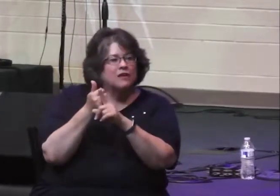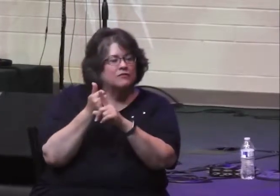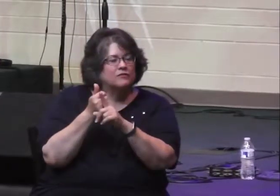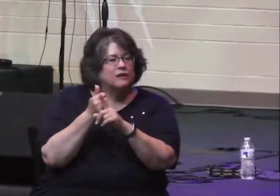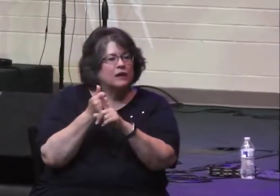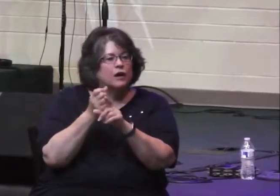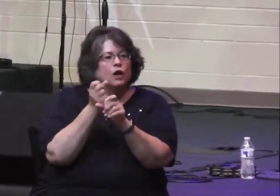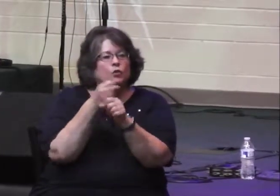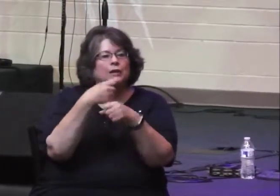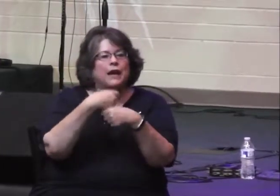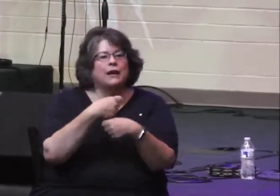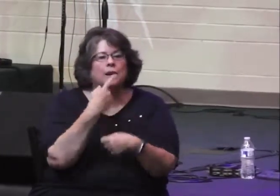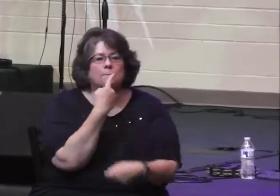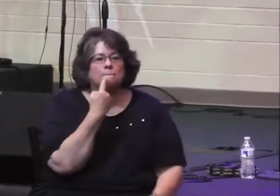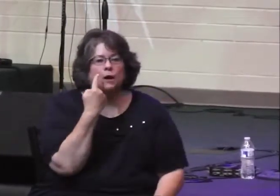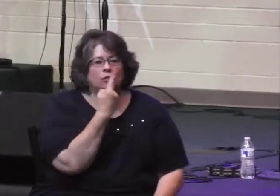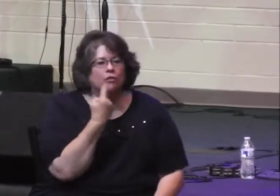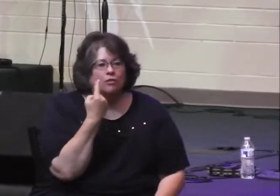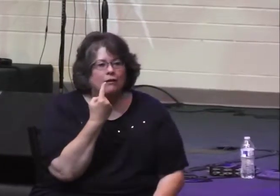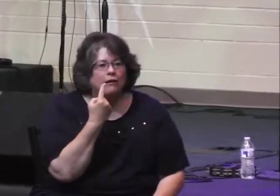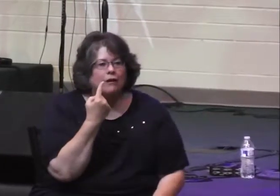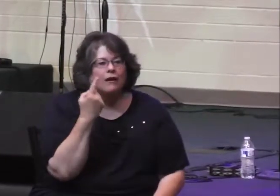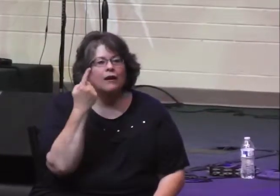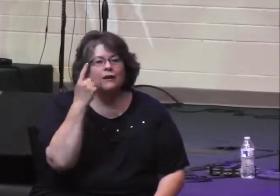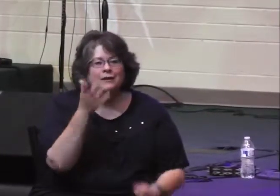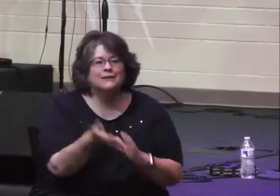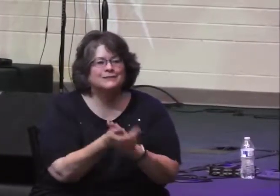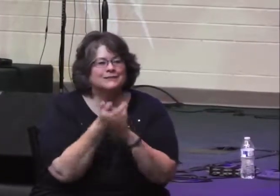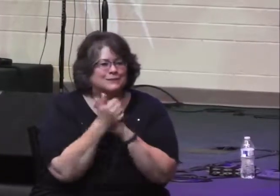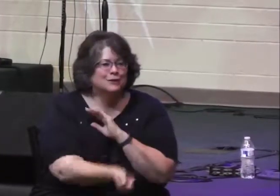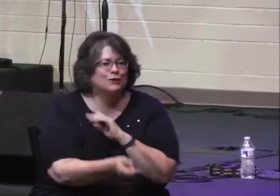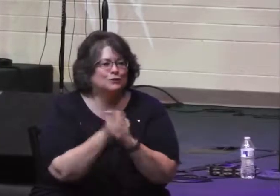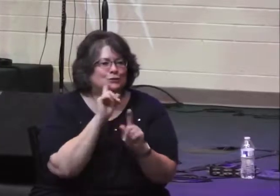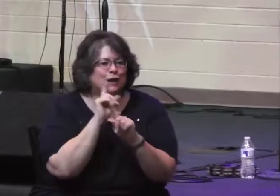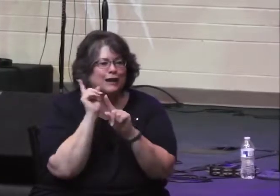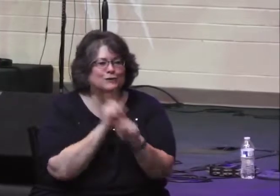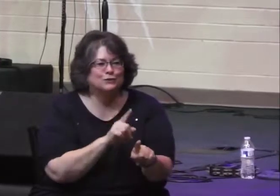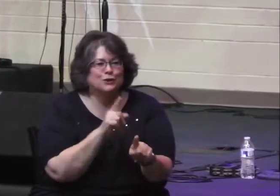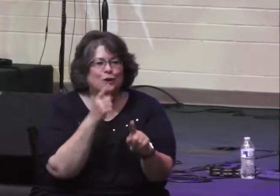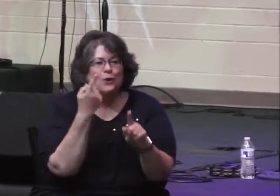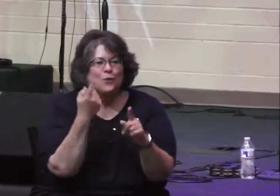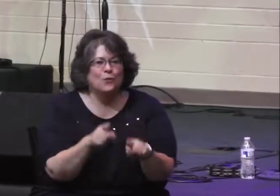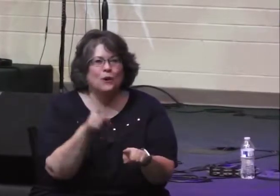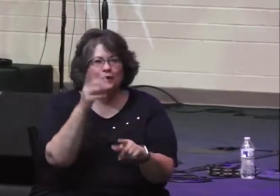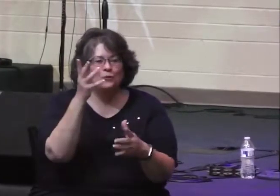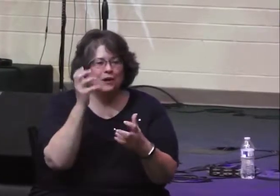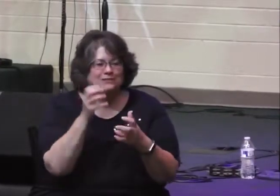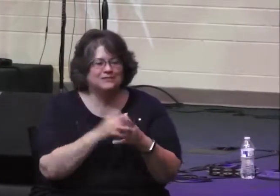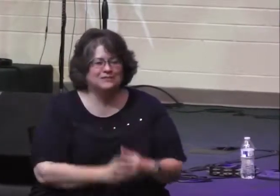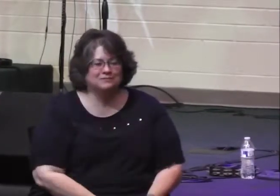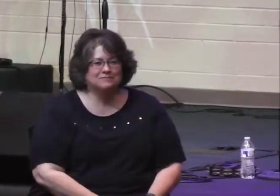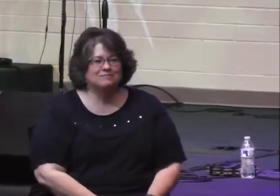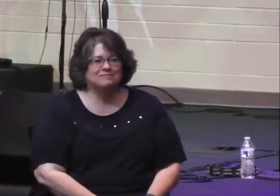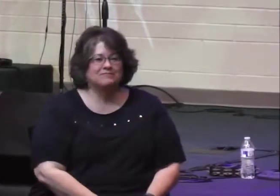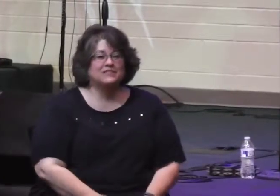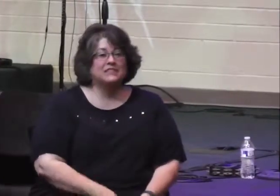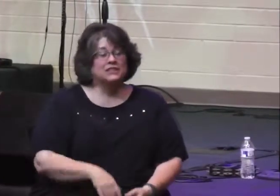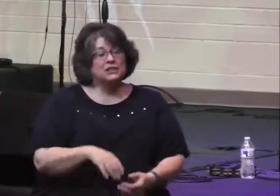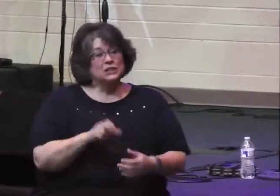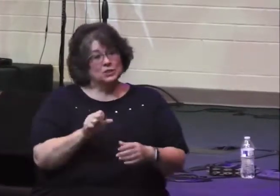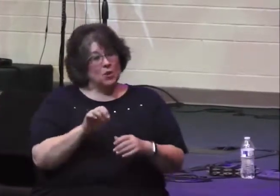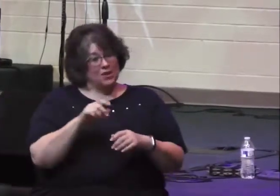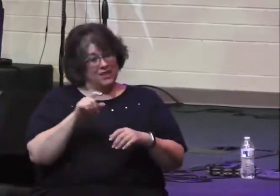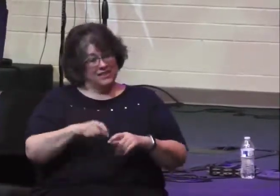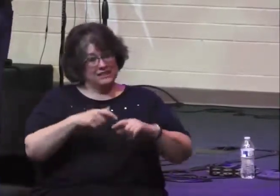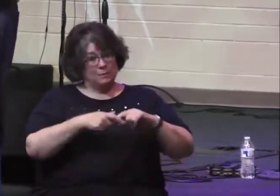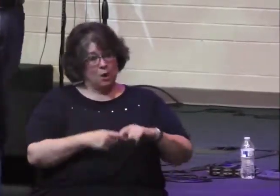mouth, has absolutely no problem speaking to us when we need to hear from him. And sometimes he'll do it in various ways. Well,